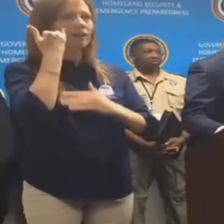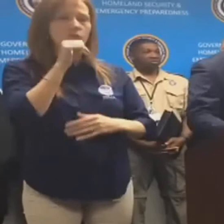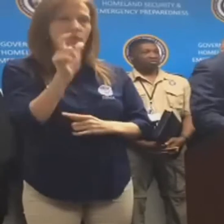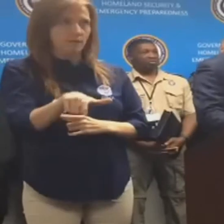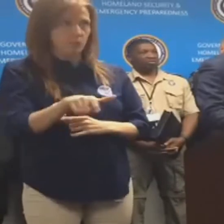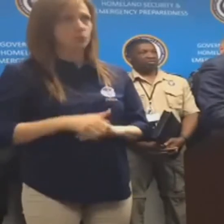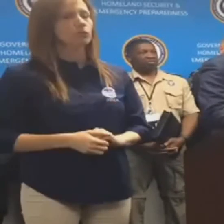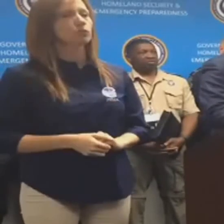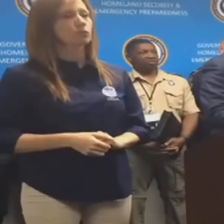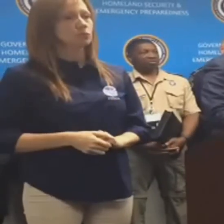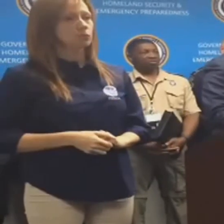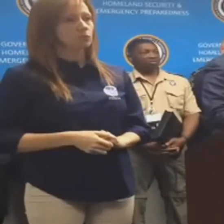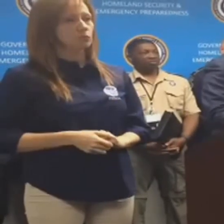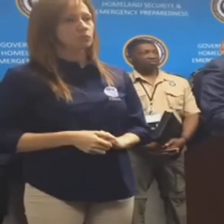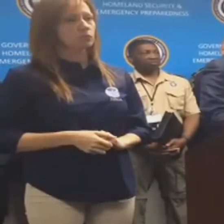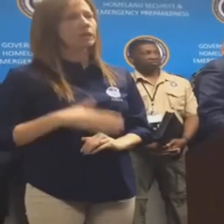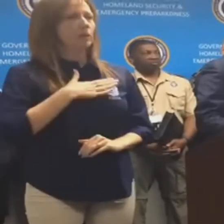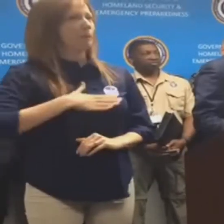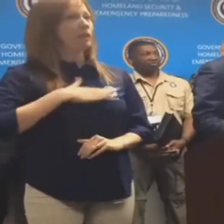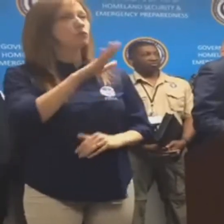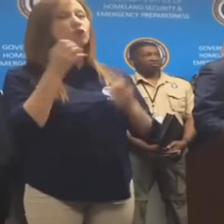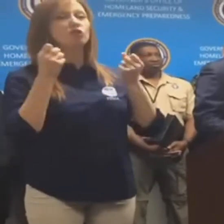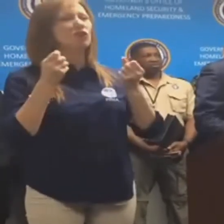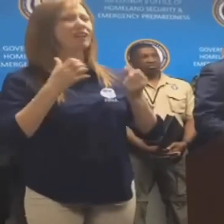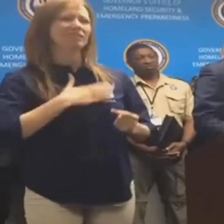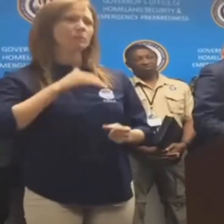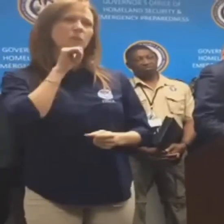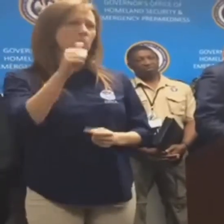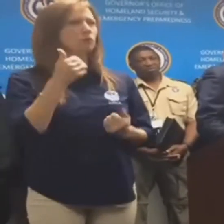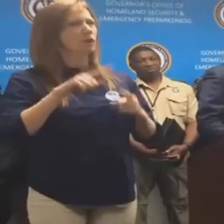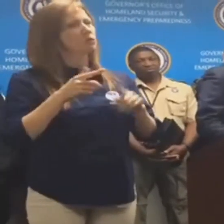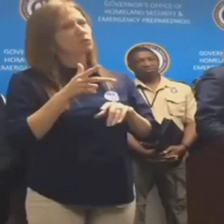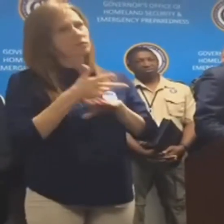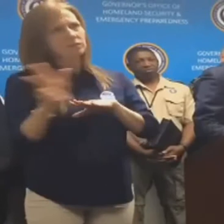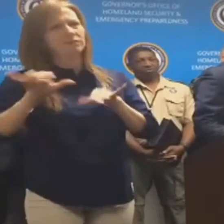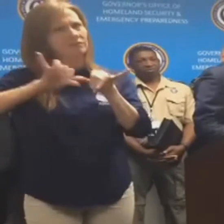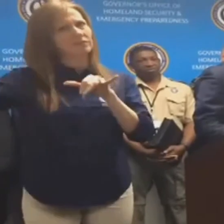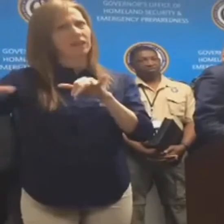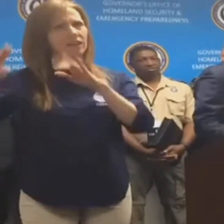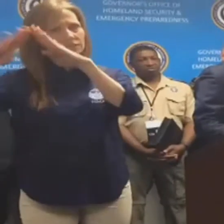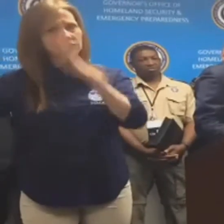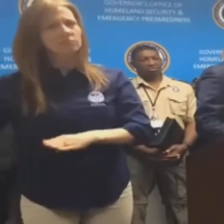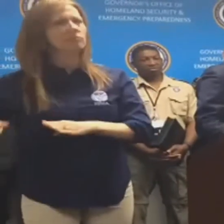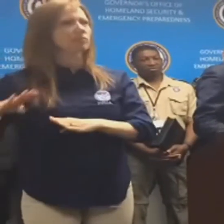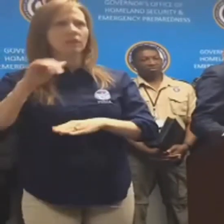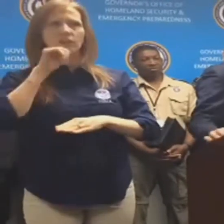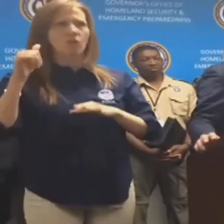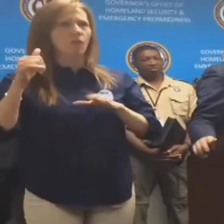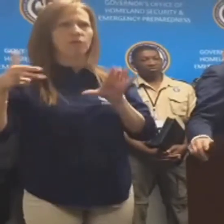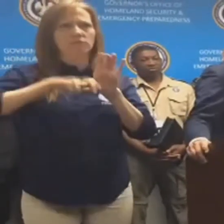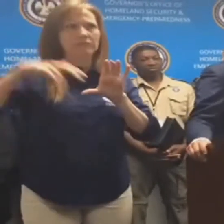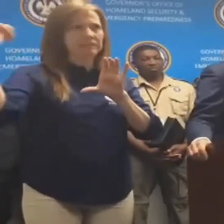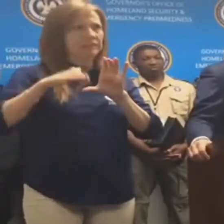weather event. Please do not attempt to go outside if you don't have to. We ask that everyone stay off the